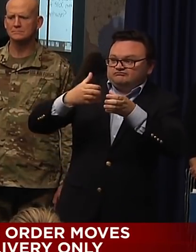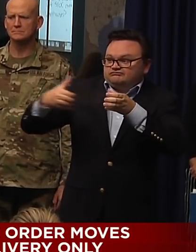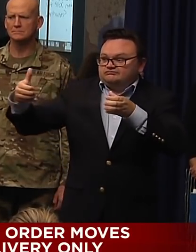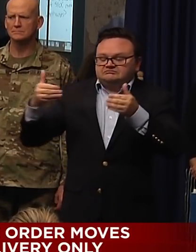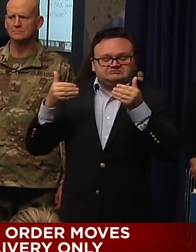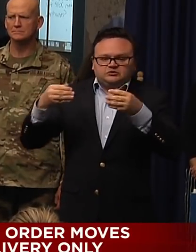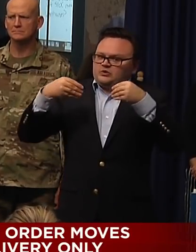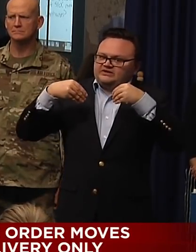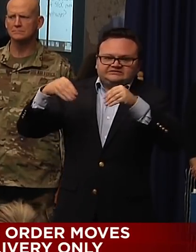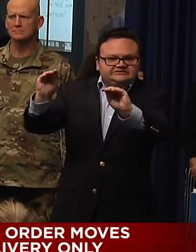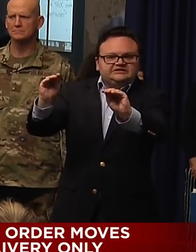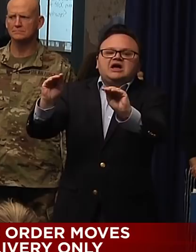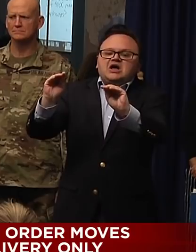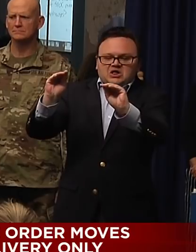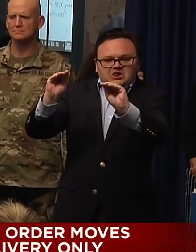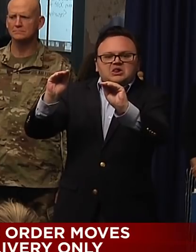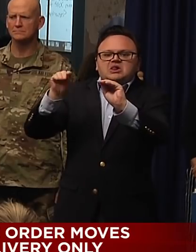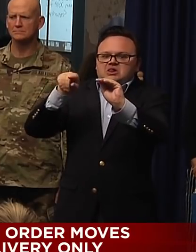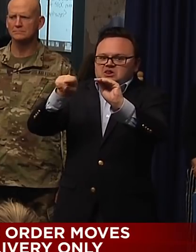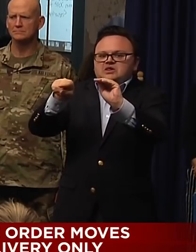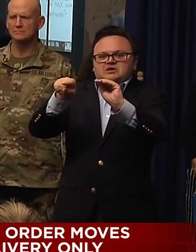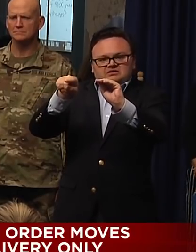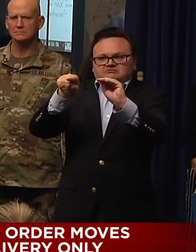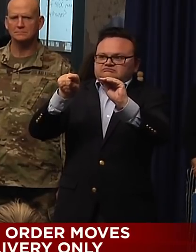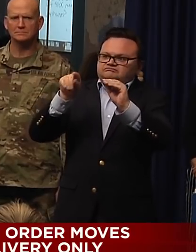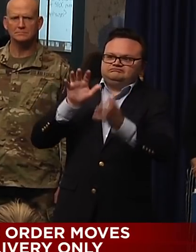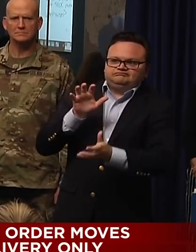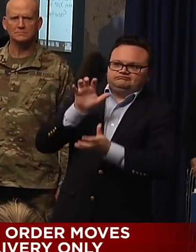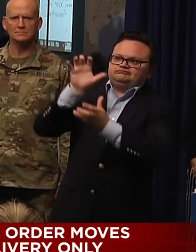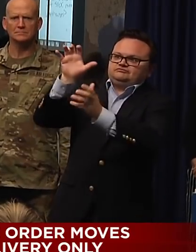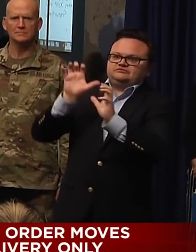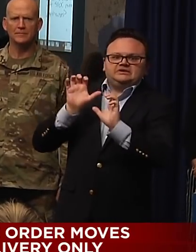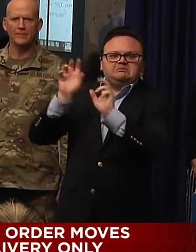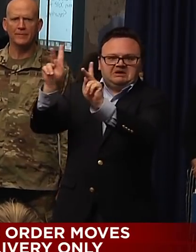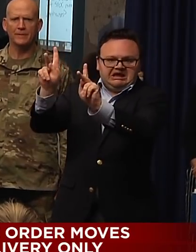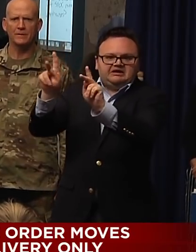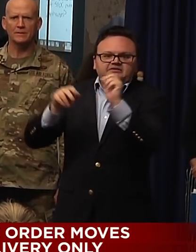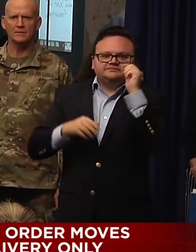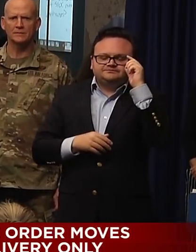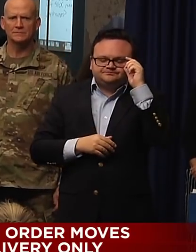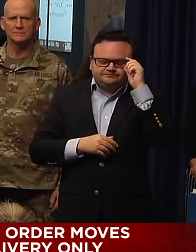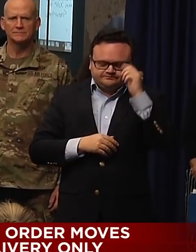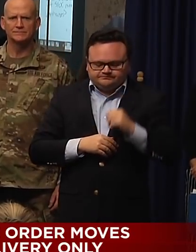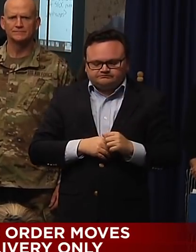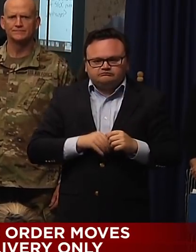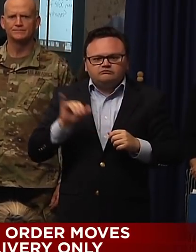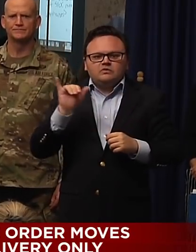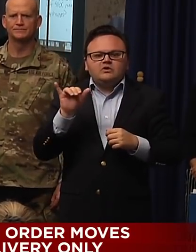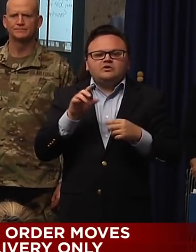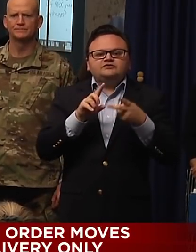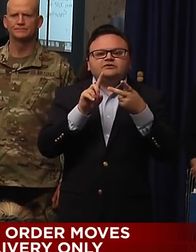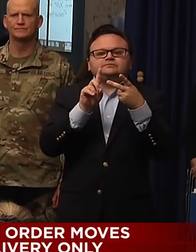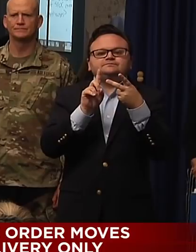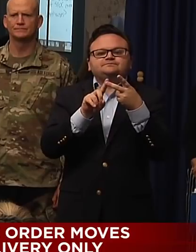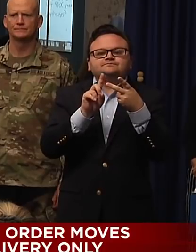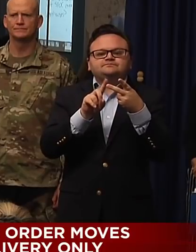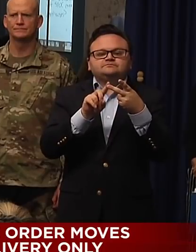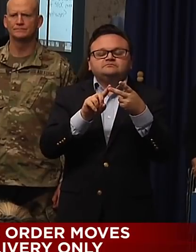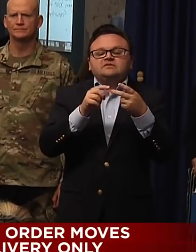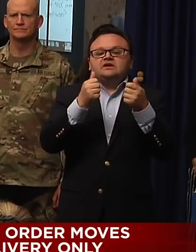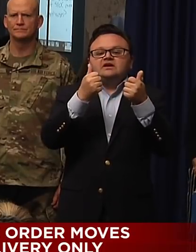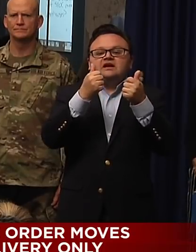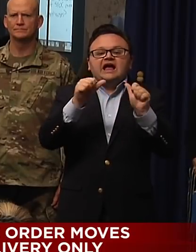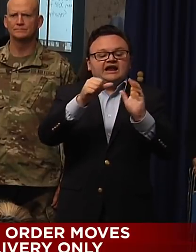safe for everybody. We also issued an executive order stopping elective and unnecessary surgeries.